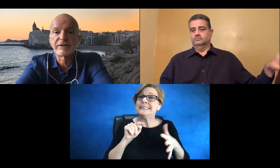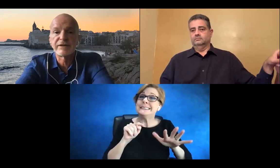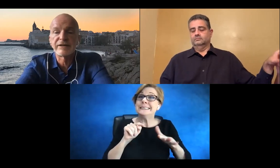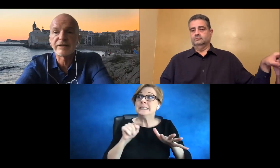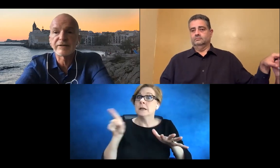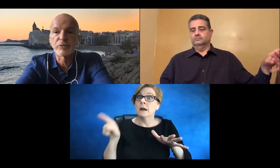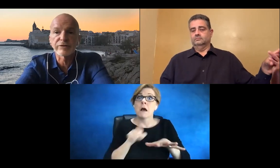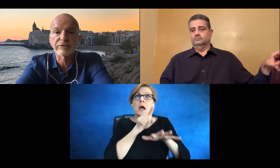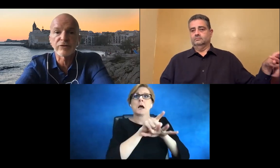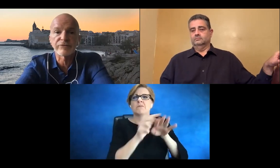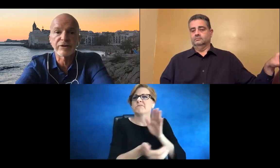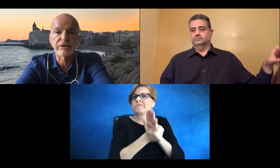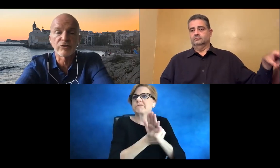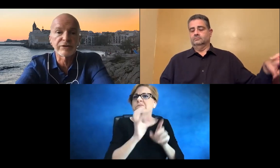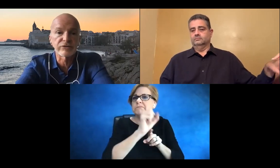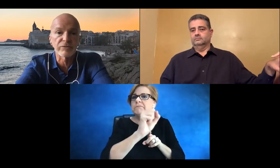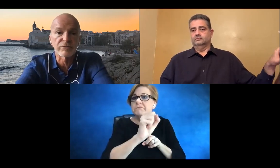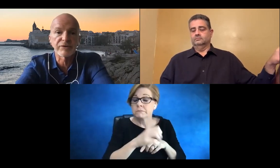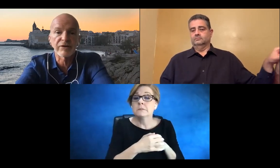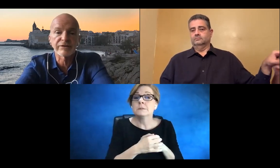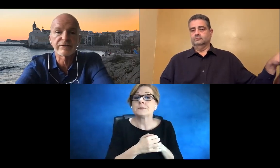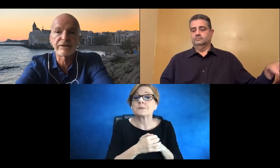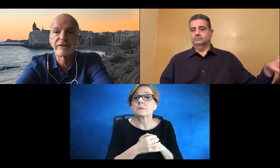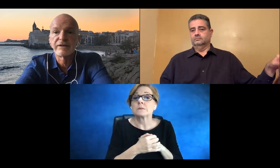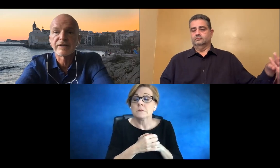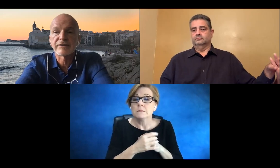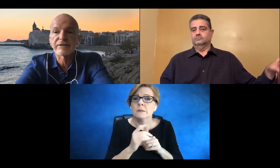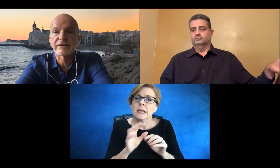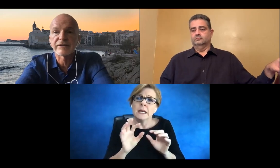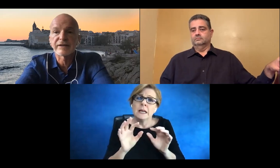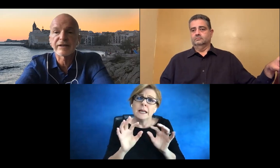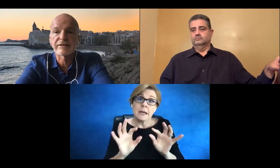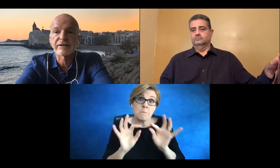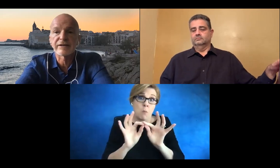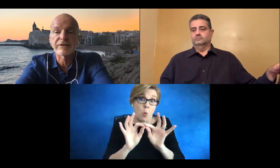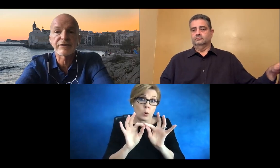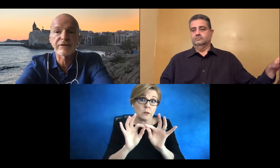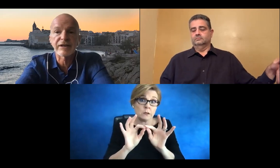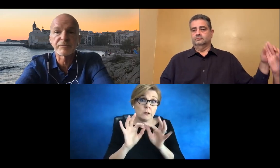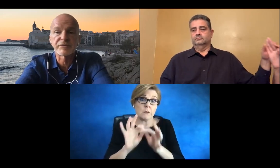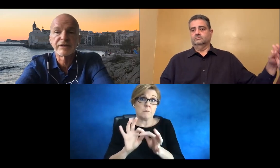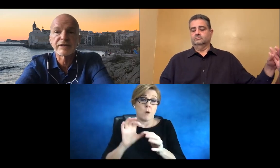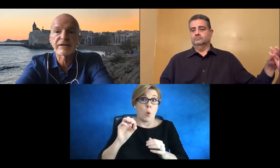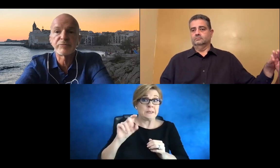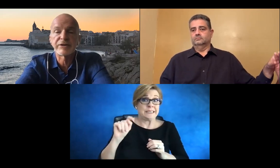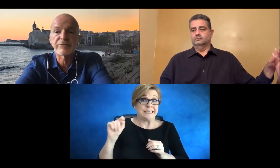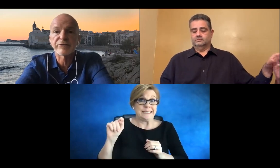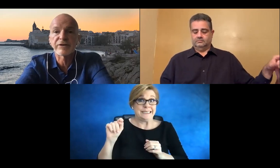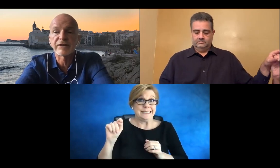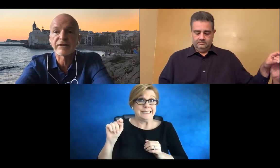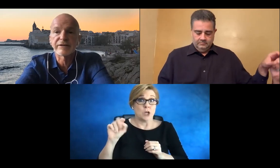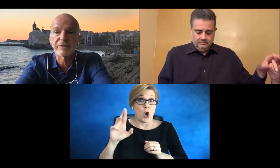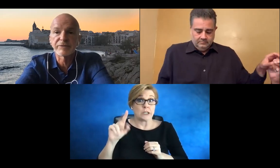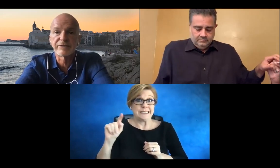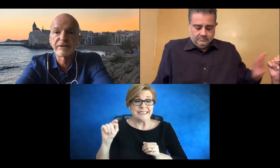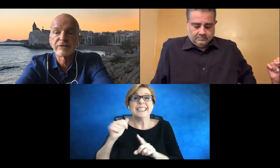The importance of over the top RTT is that it can, since it's an app, it can be especially